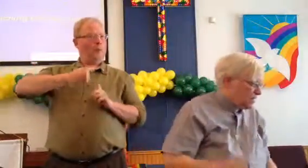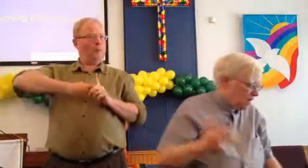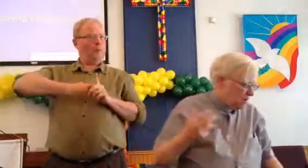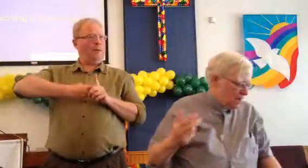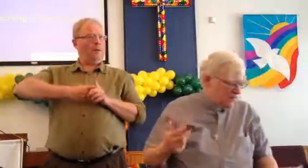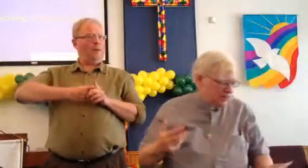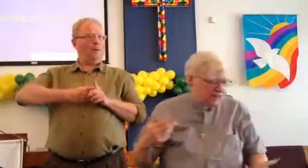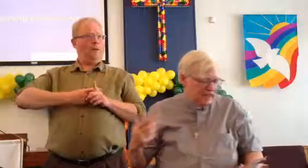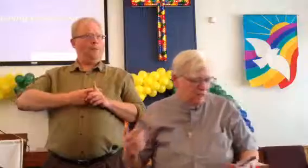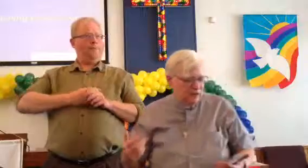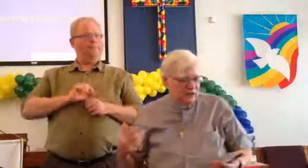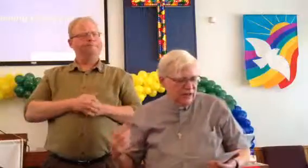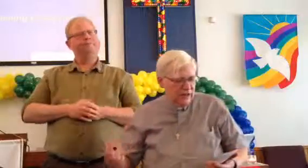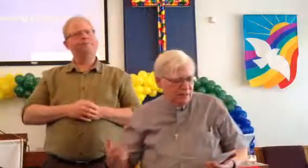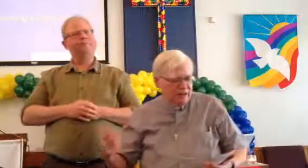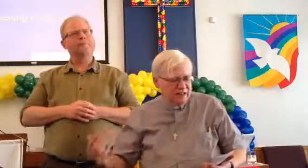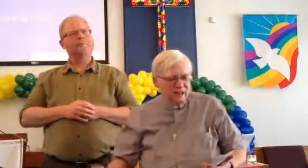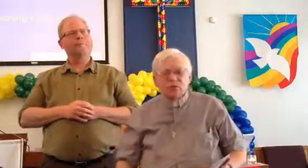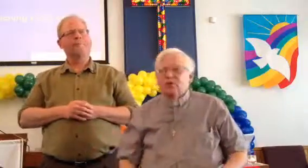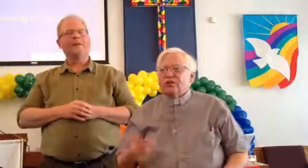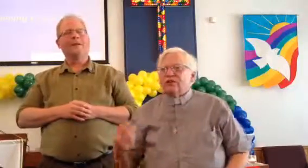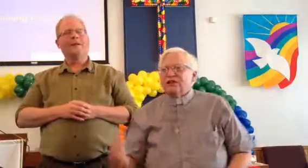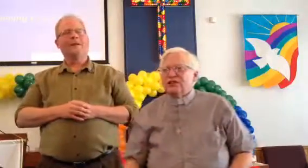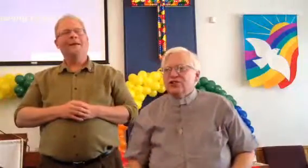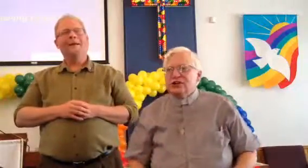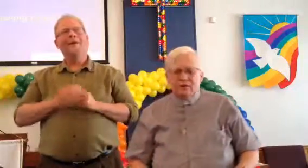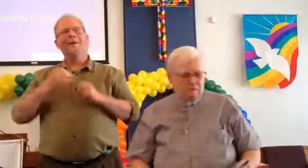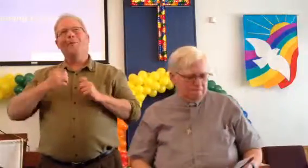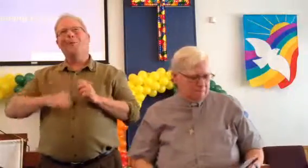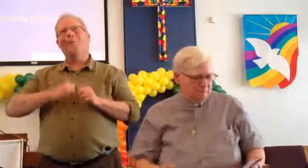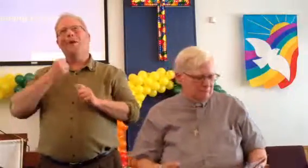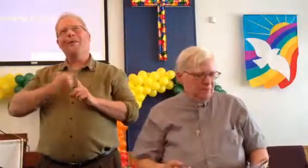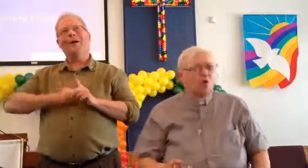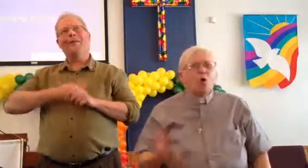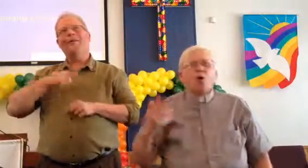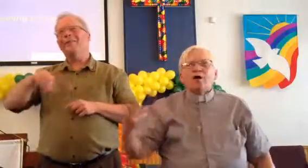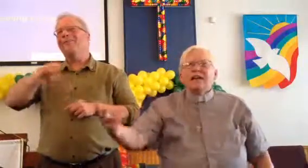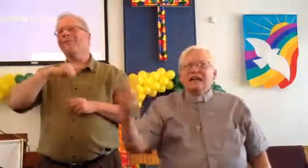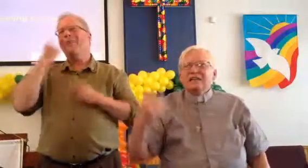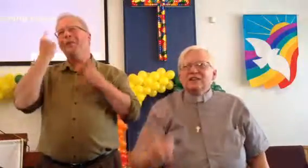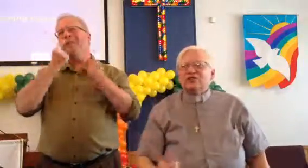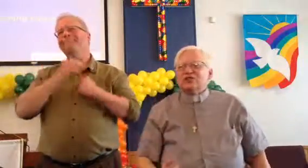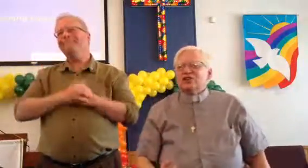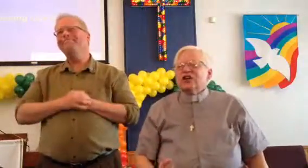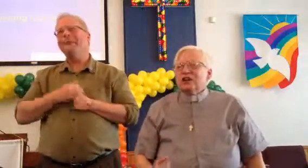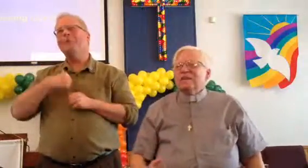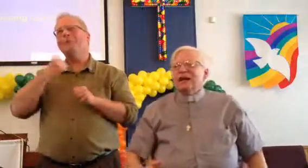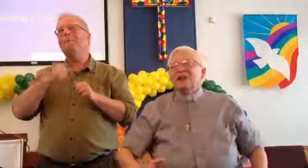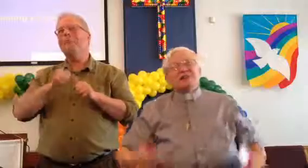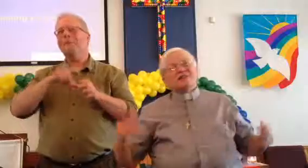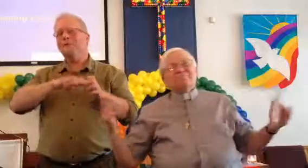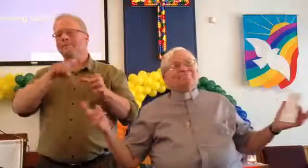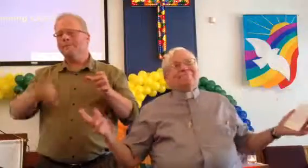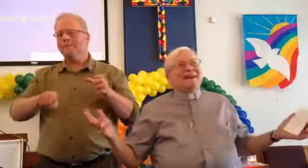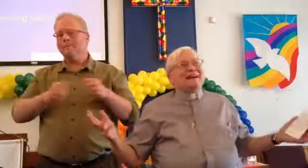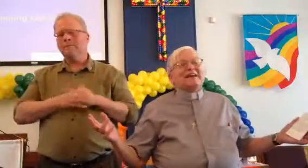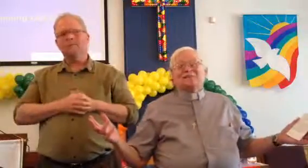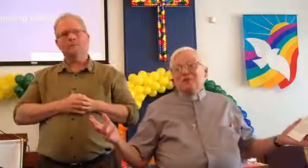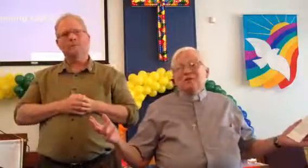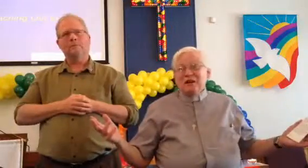Coming out as lesbian or gay or bisexual or transgender. Or, in this church, coming out as, yeah, I come here, but